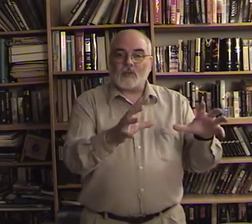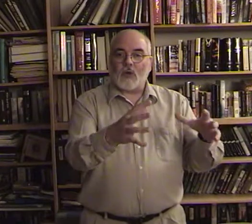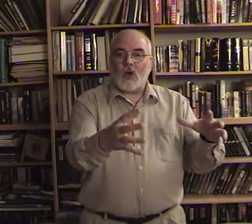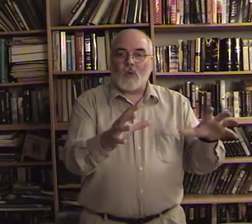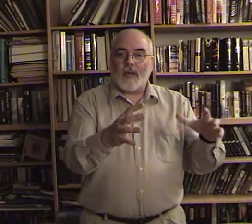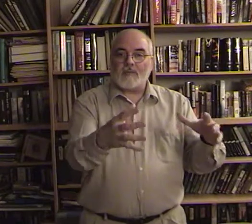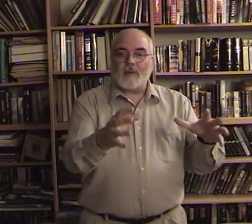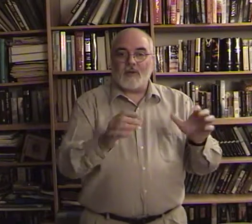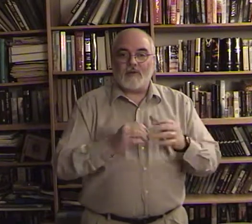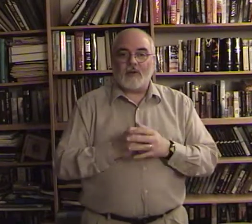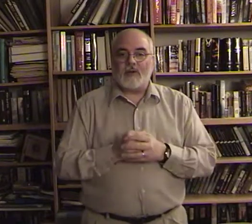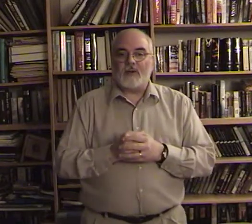will always be over here